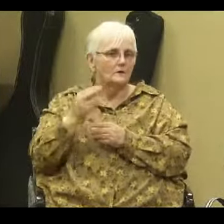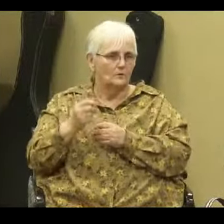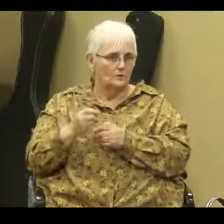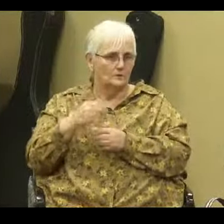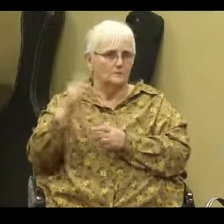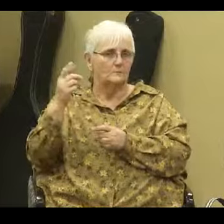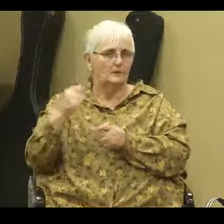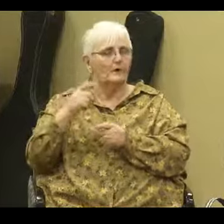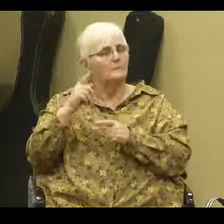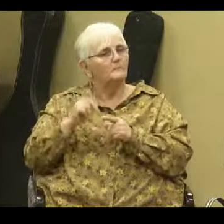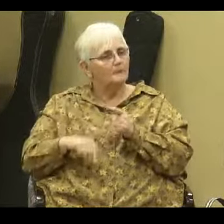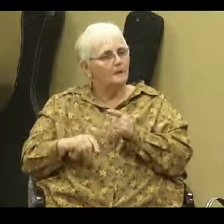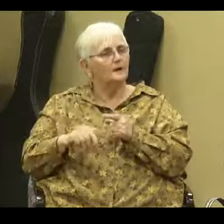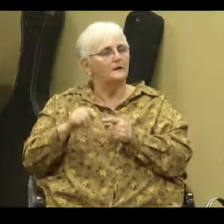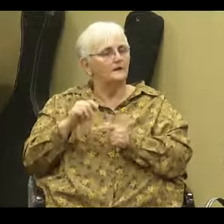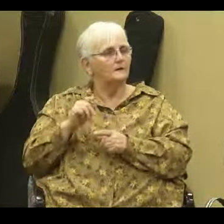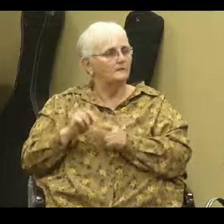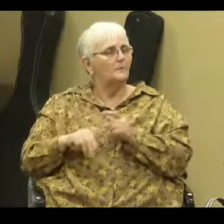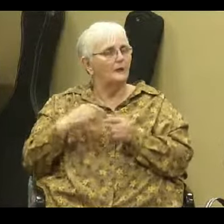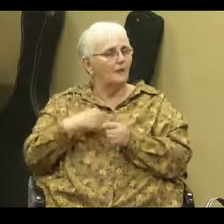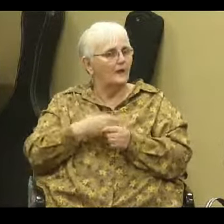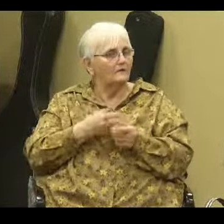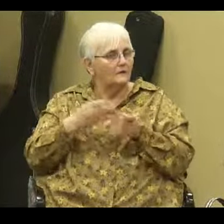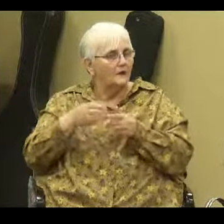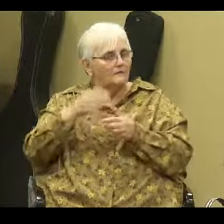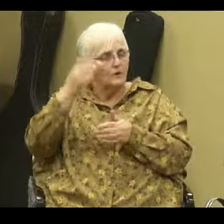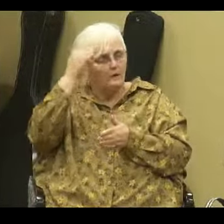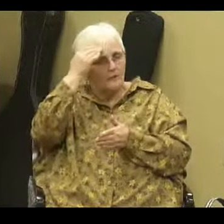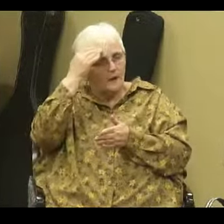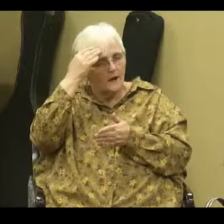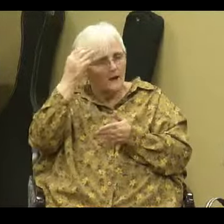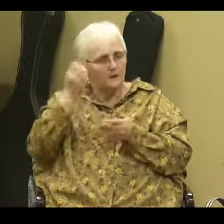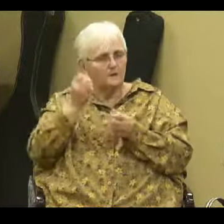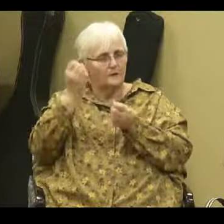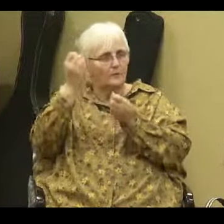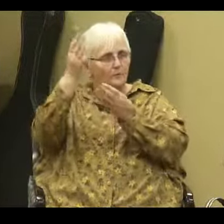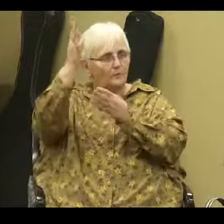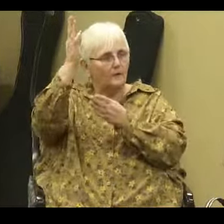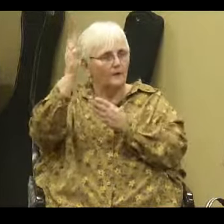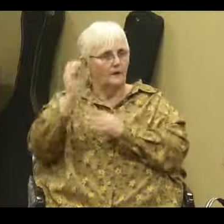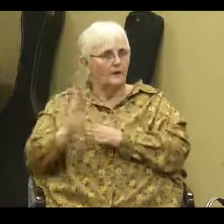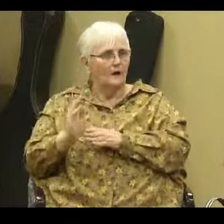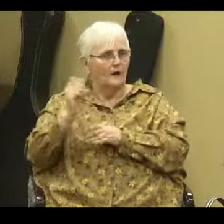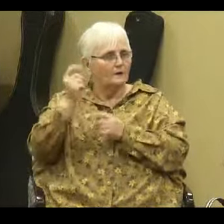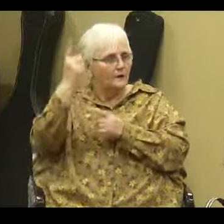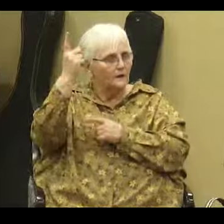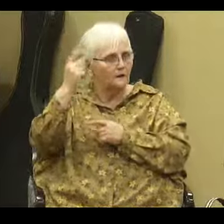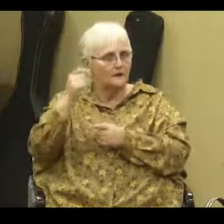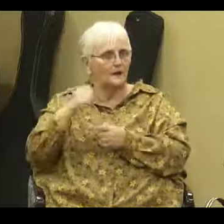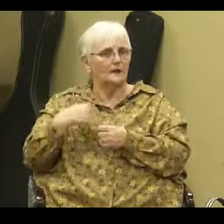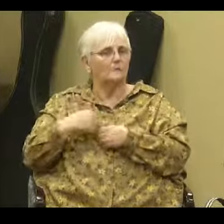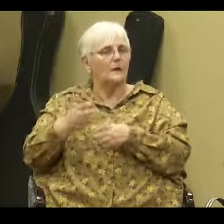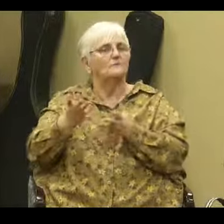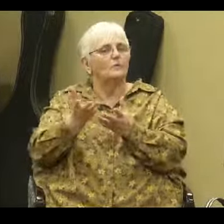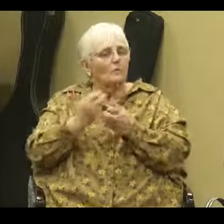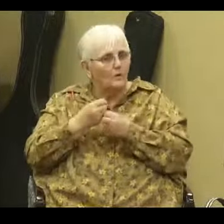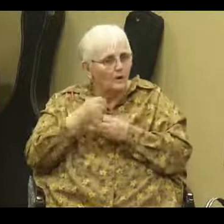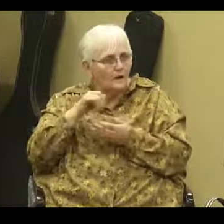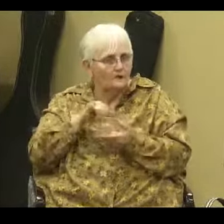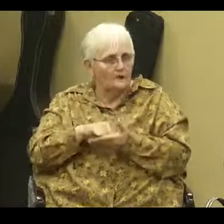But, but, we have to give our minds to understand. We have the desire to understand